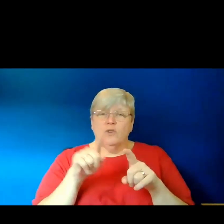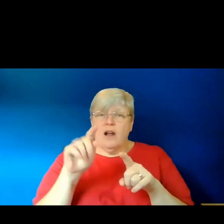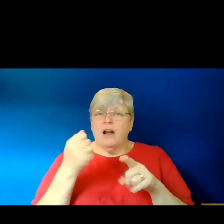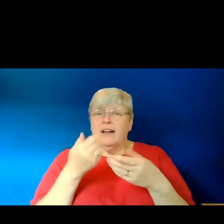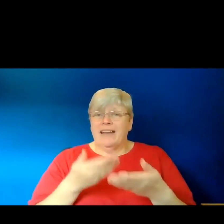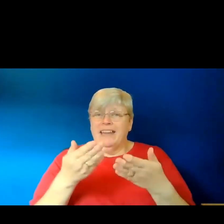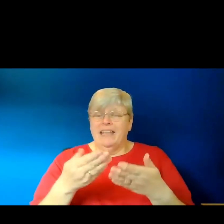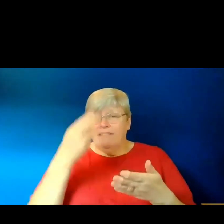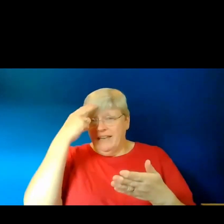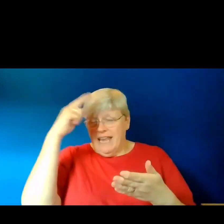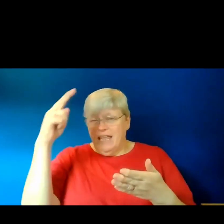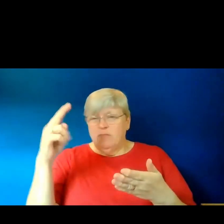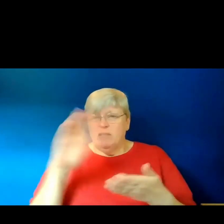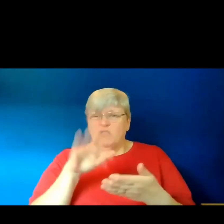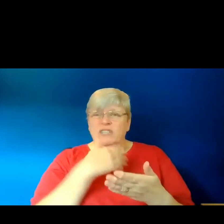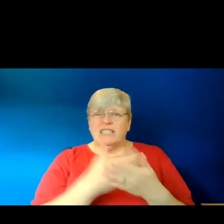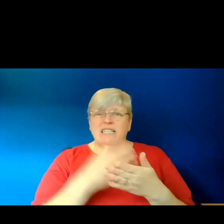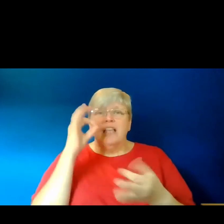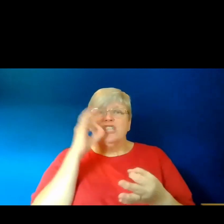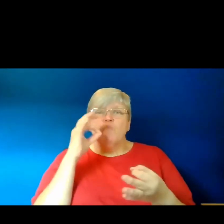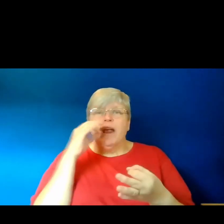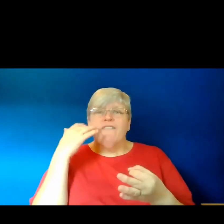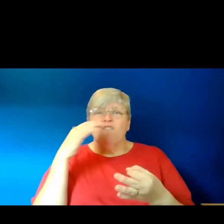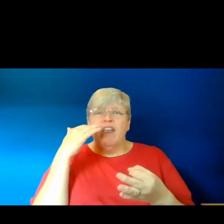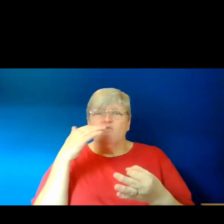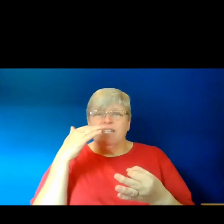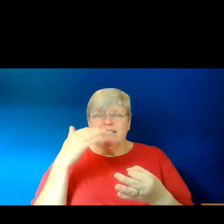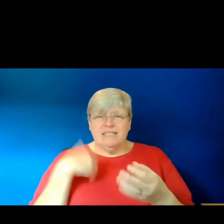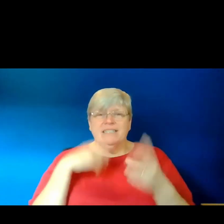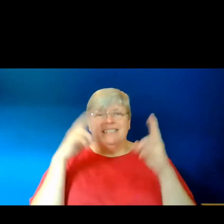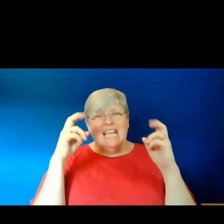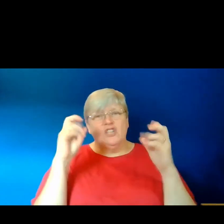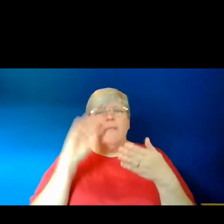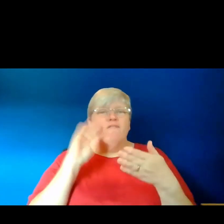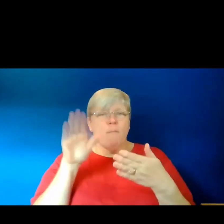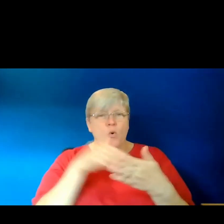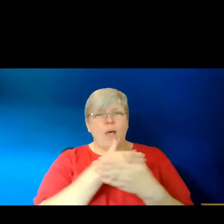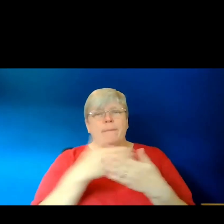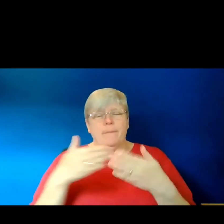loosely translates as Spring Fragrance, which is where the title of the poem derives from.